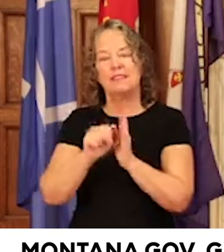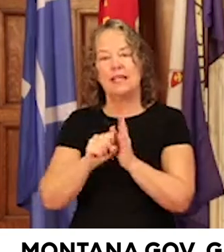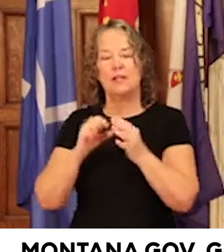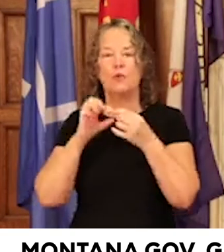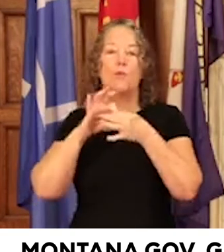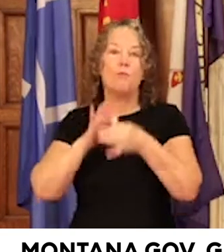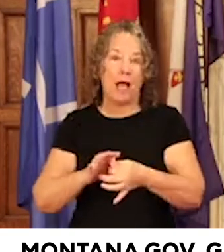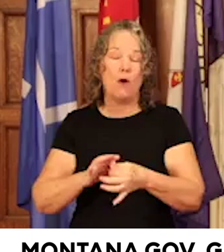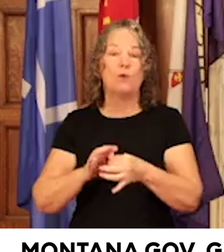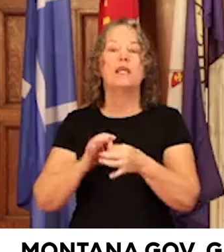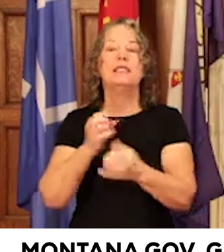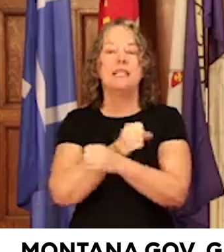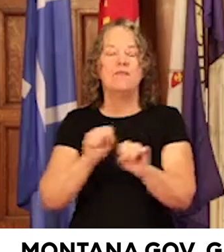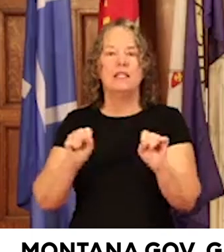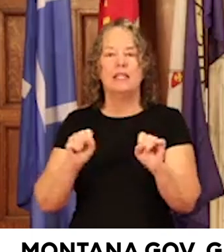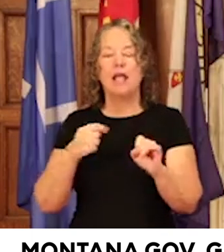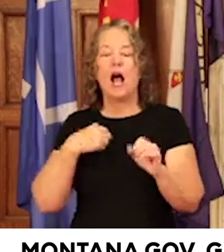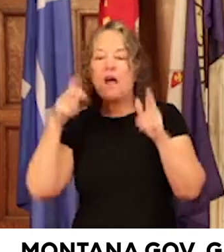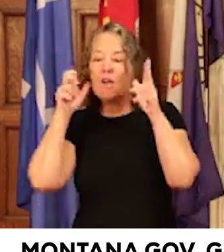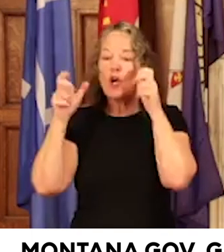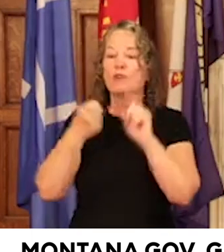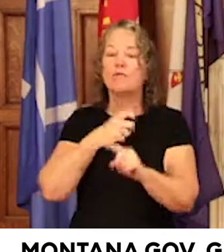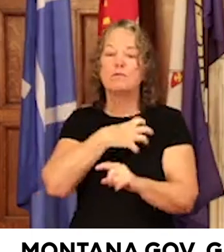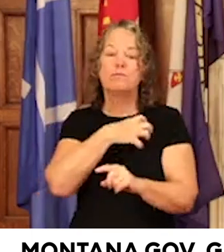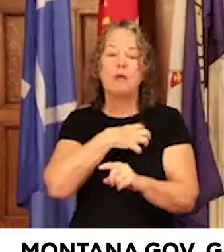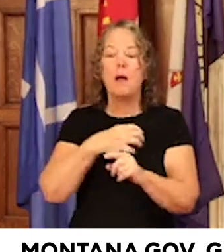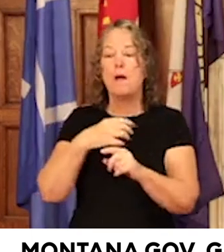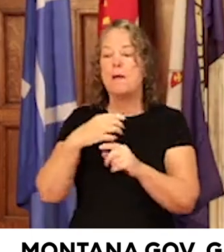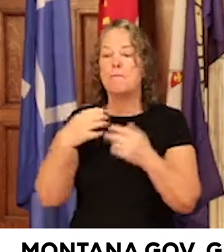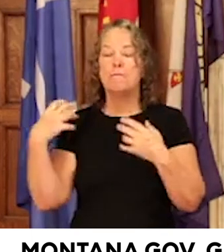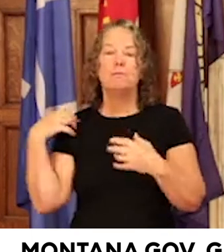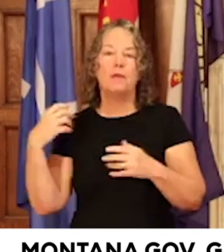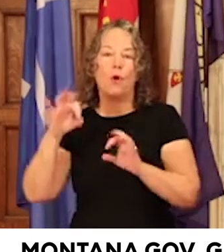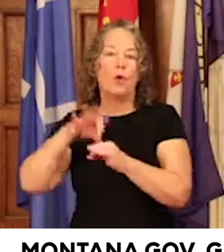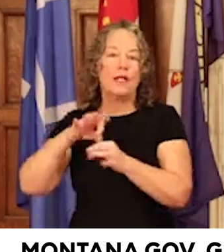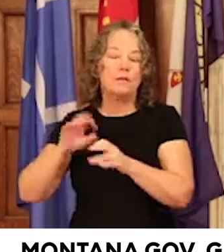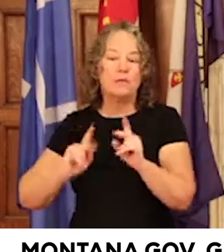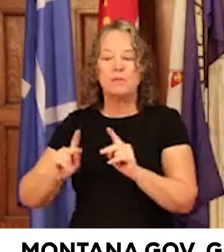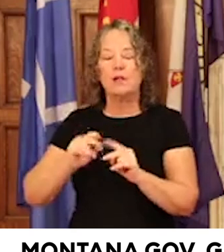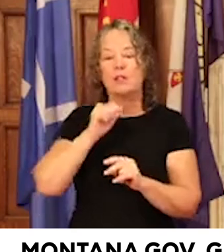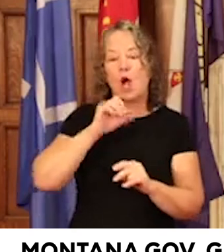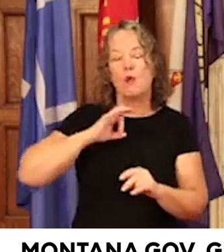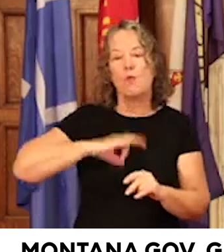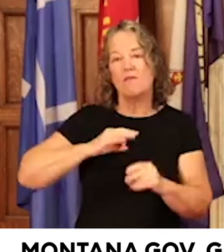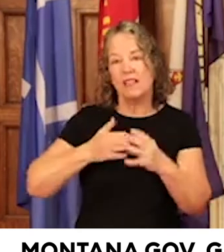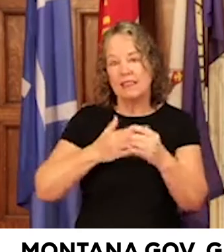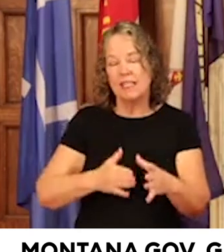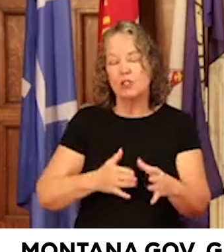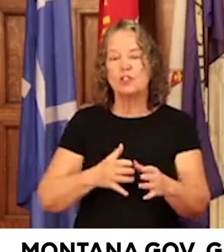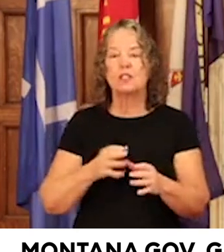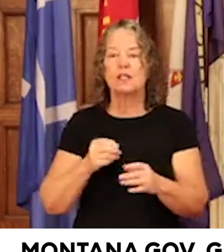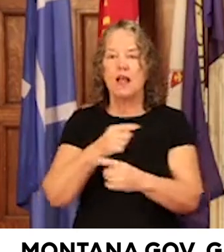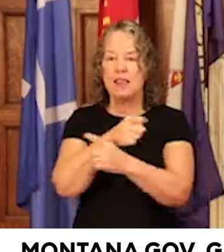At them, I heard from local officials, law enforcement officers, treatment providers, and nonprofit leaders. They